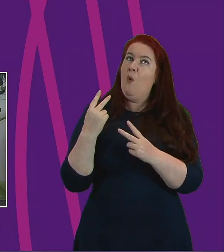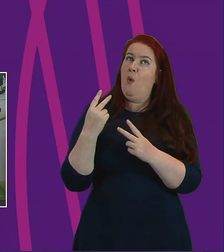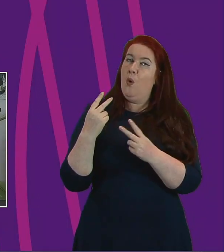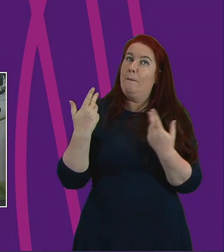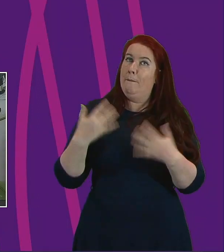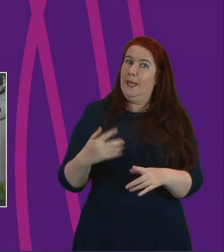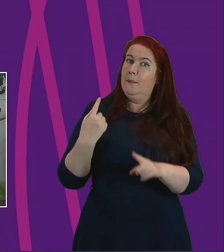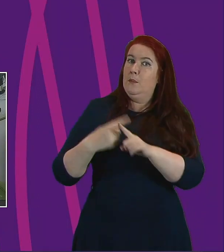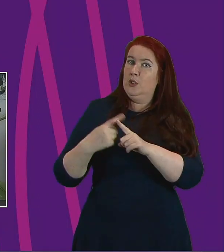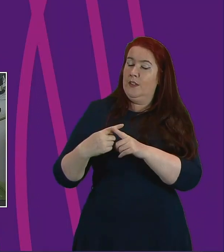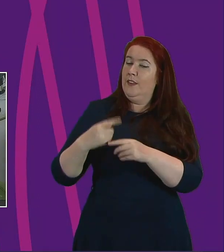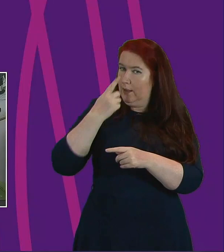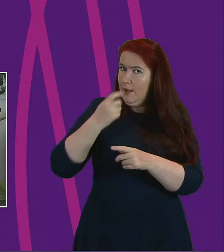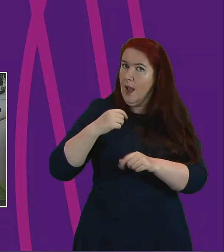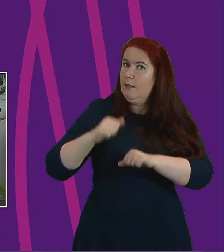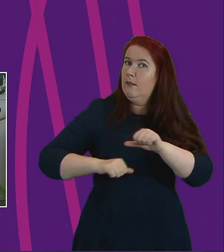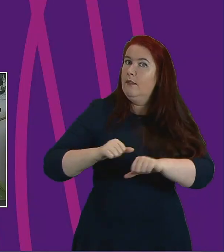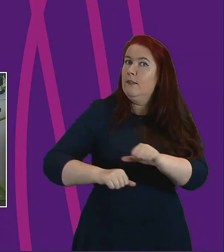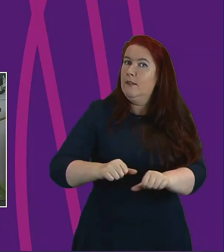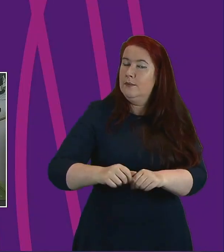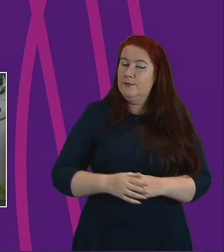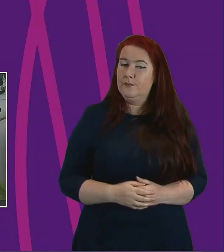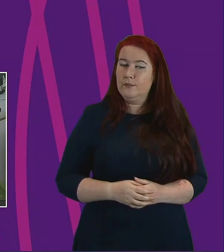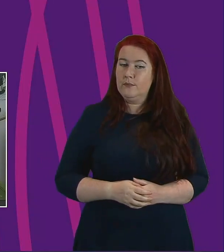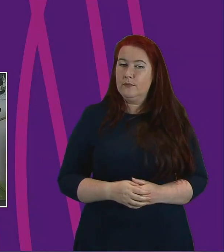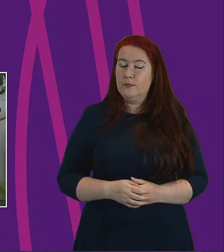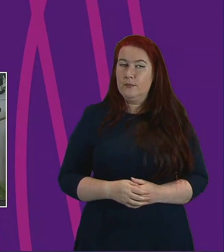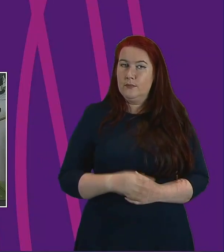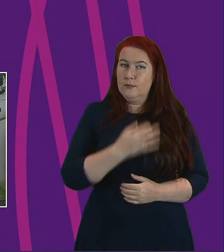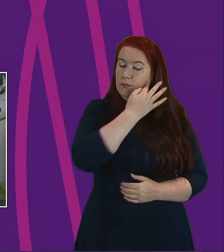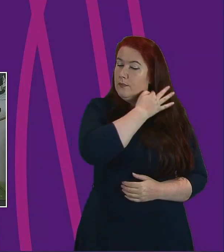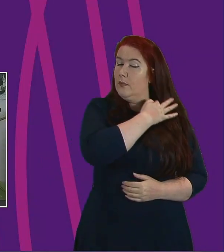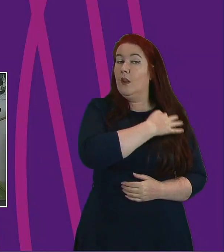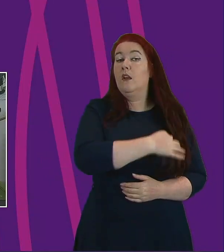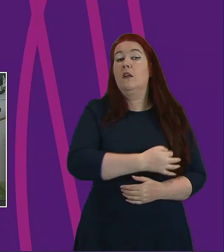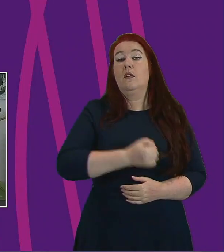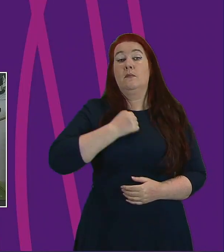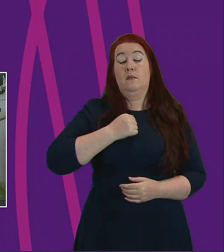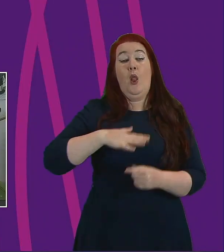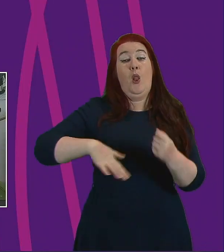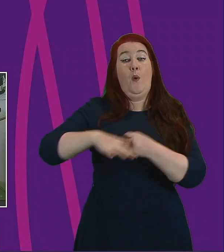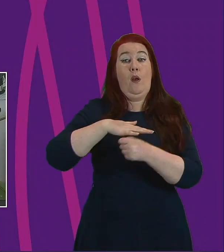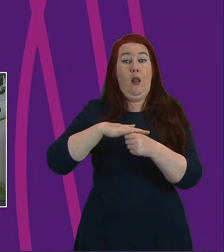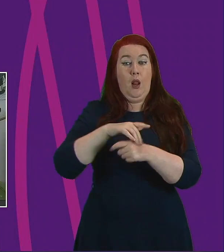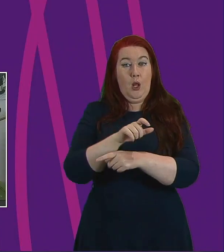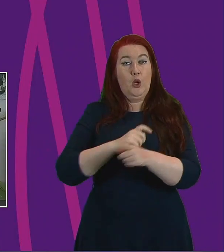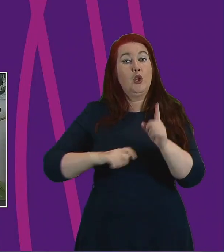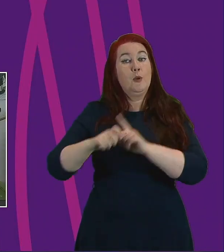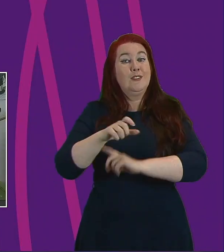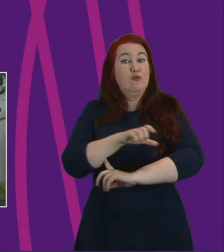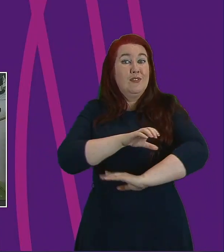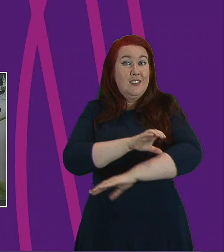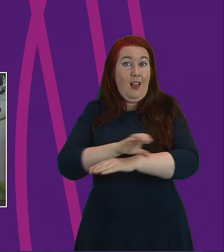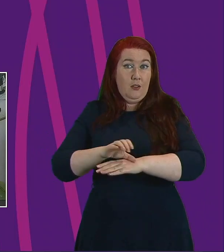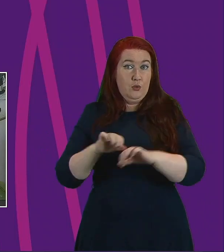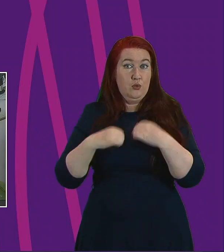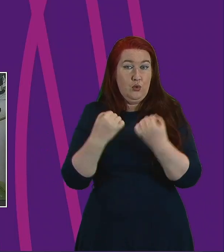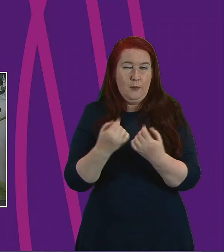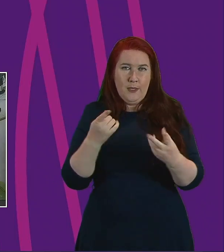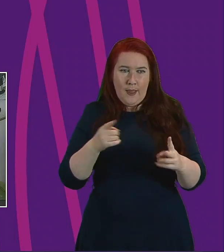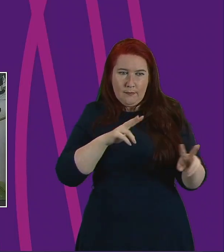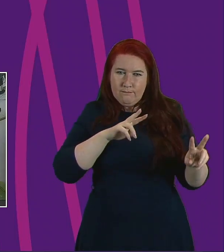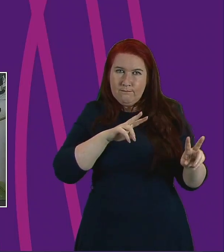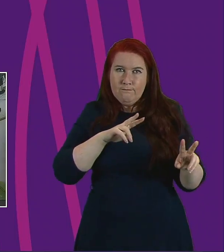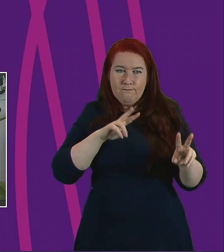might be. President Officer, the local community resilience groups that have been formed have looked at things